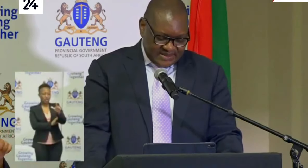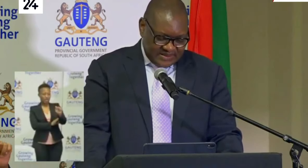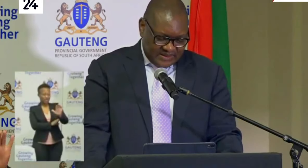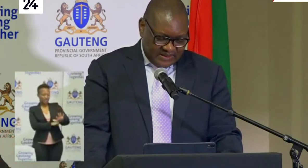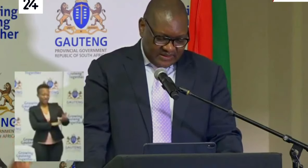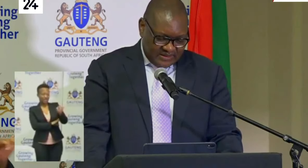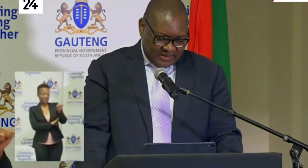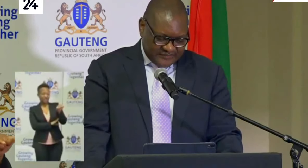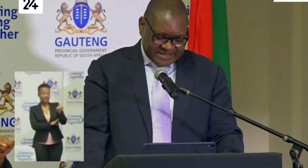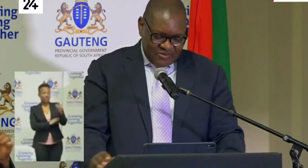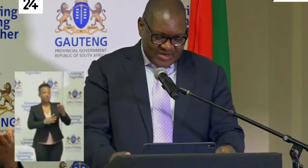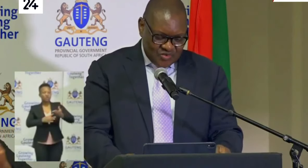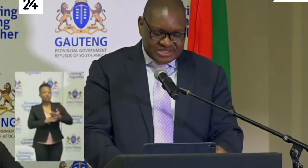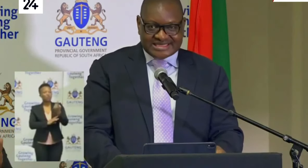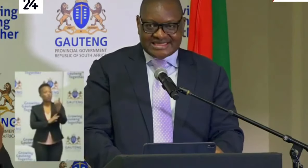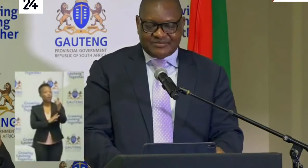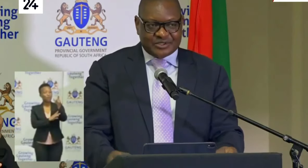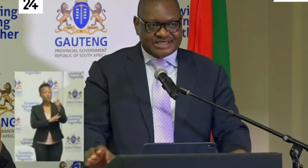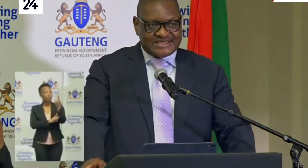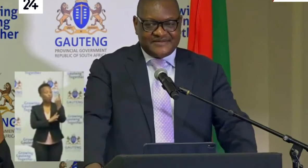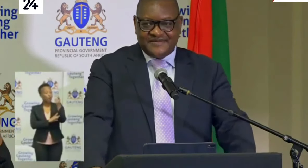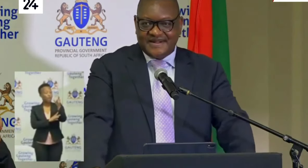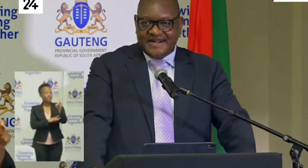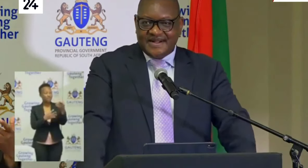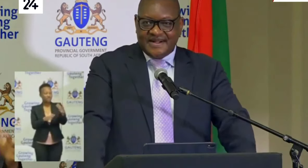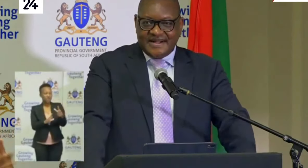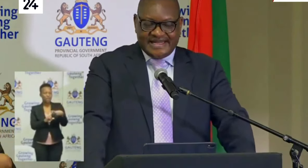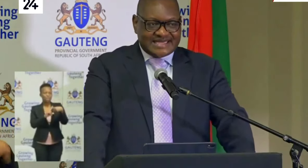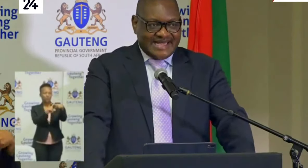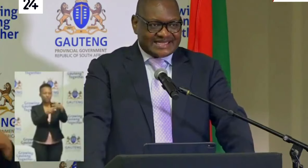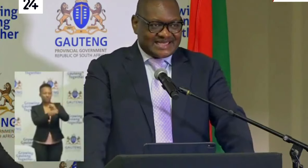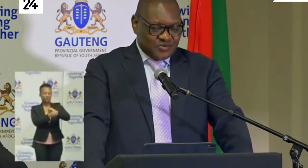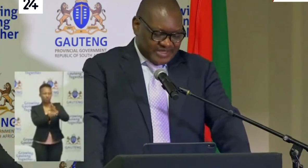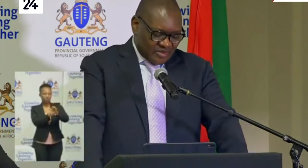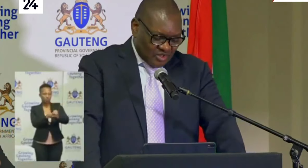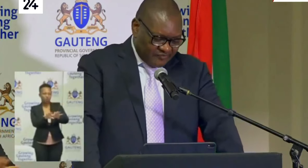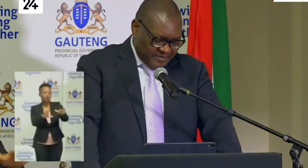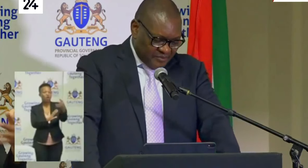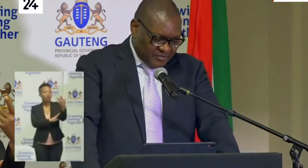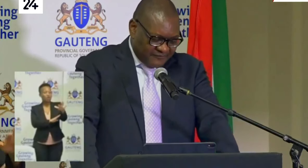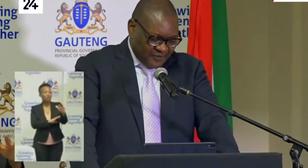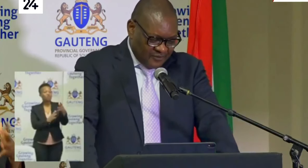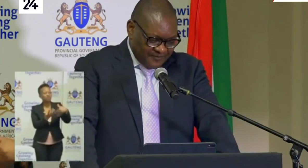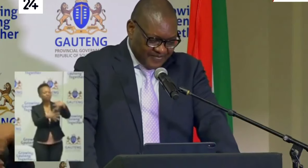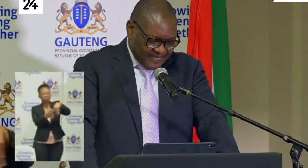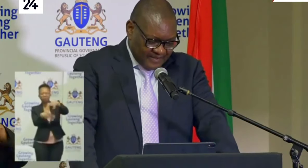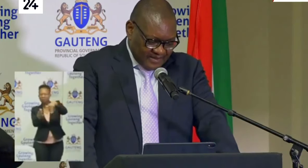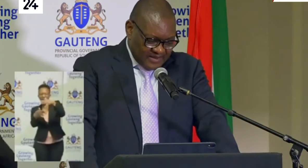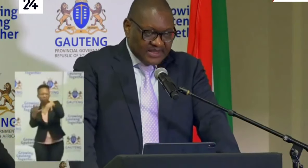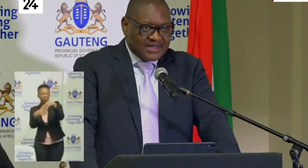of someone who tested positive interacted with a lot of people before